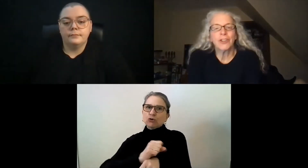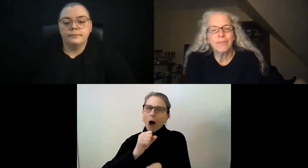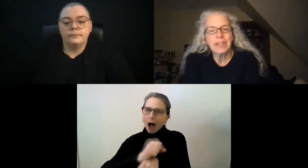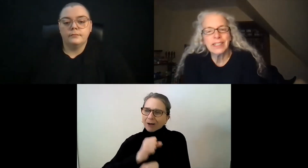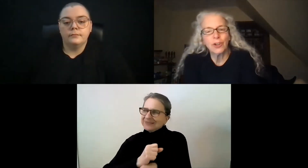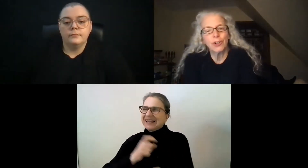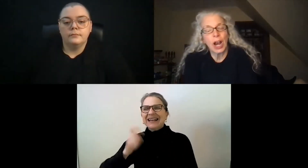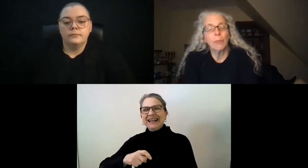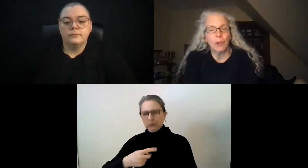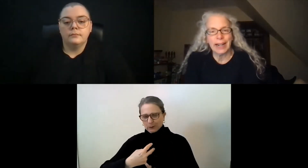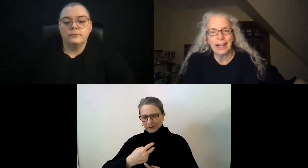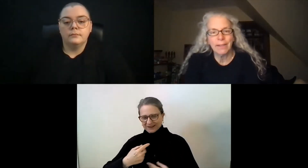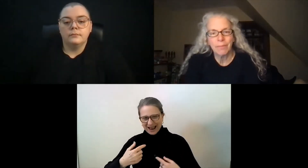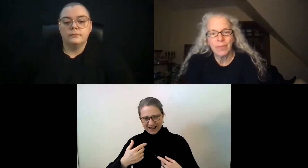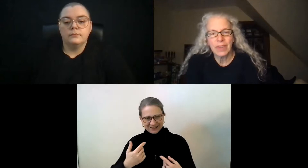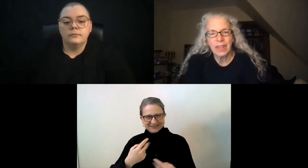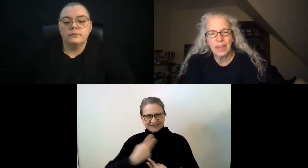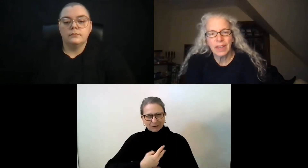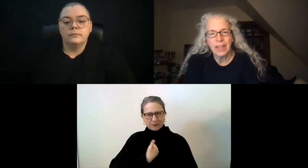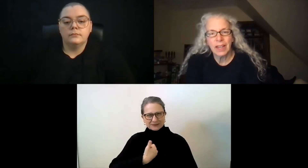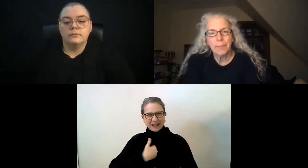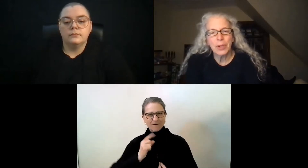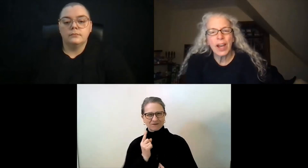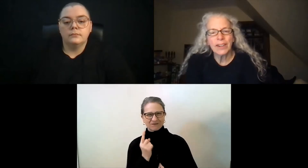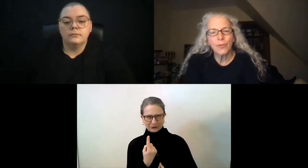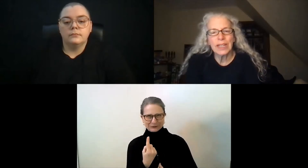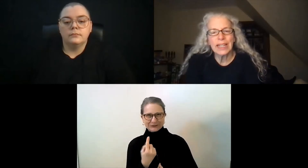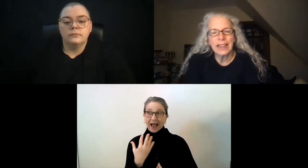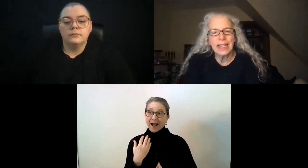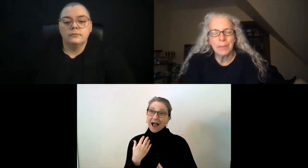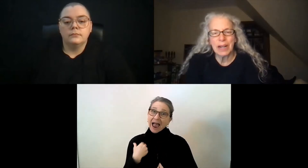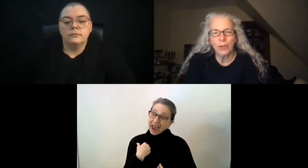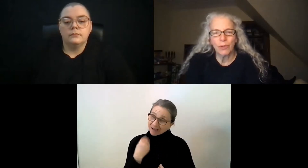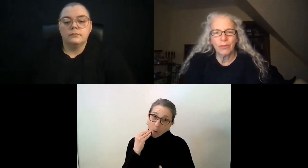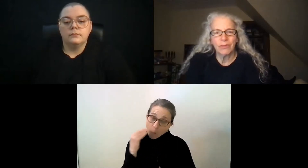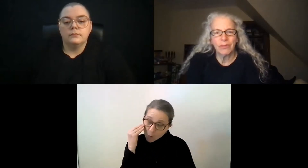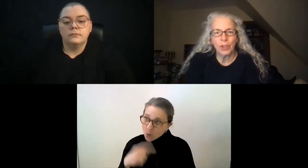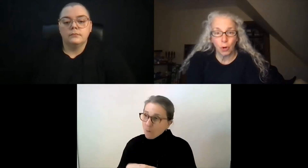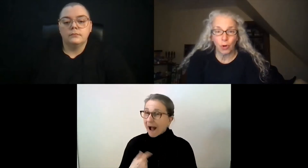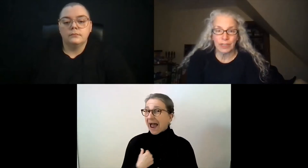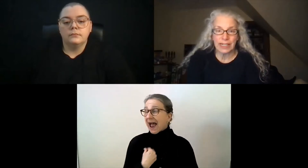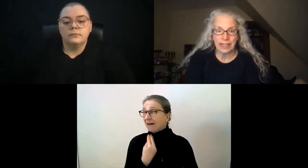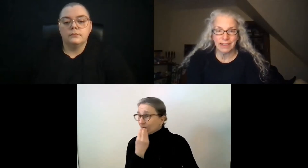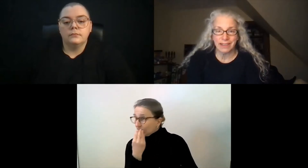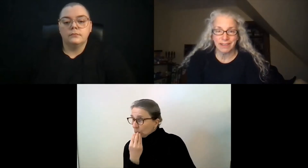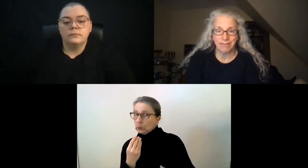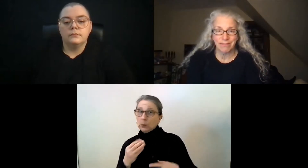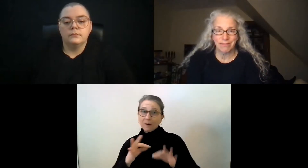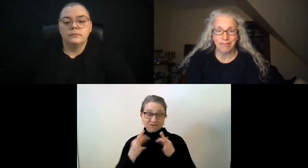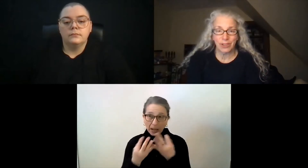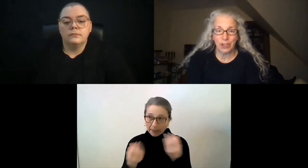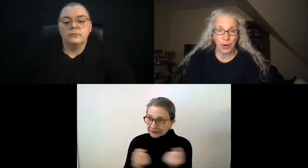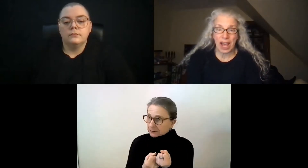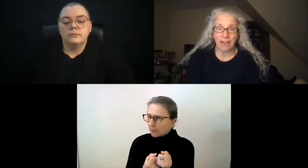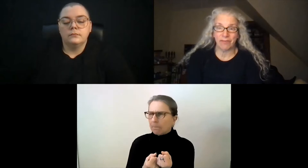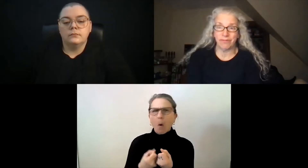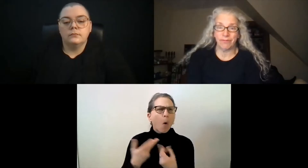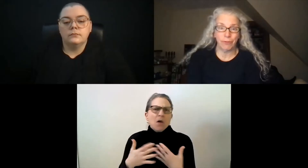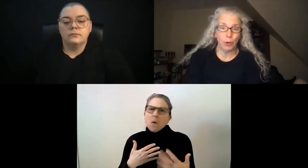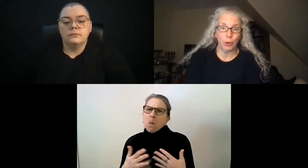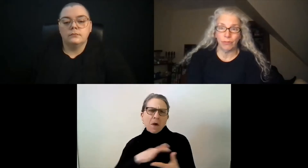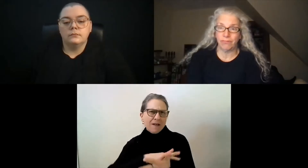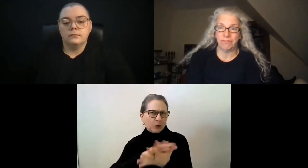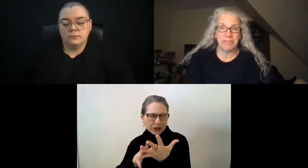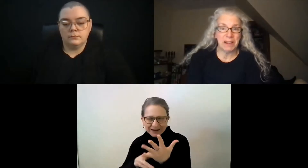be like considered job ready. But you had to really think about your own skills. Did you have